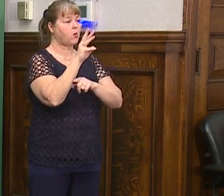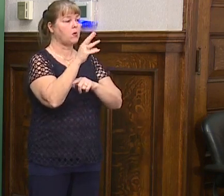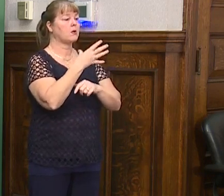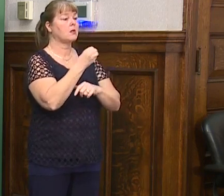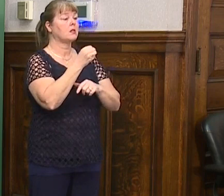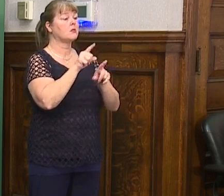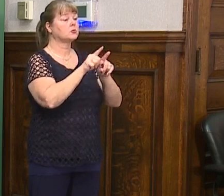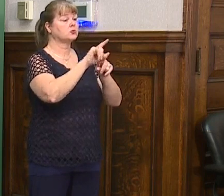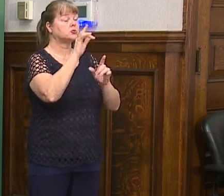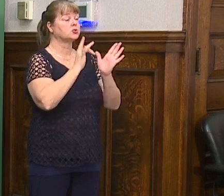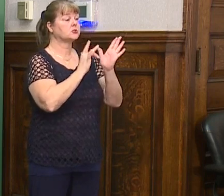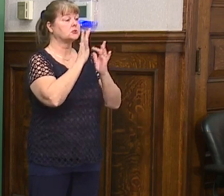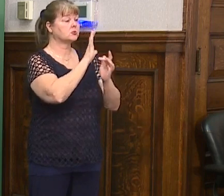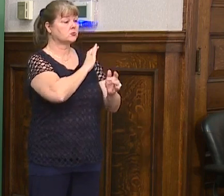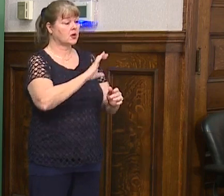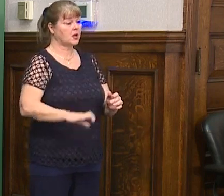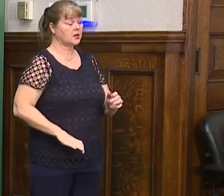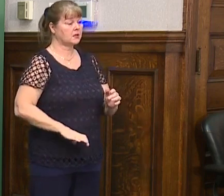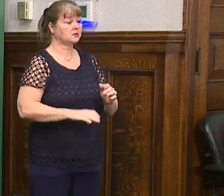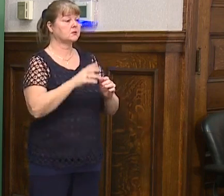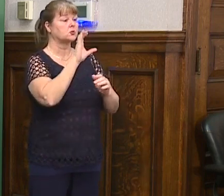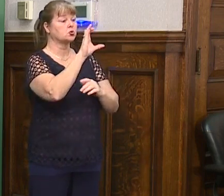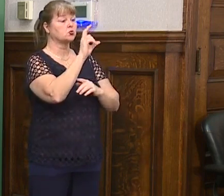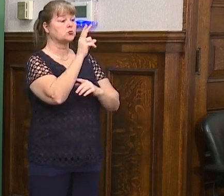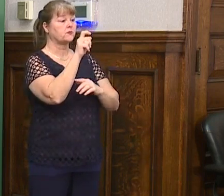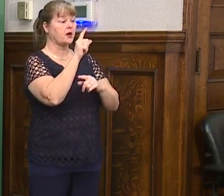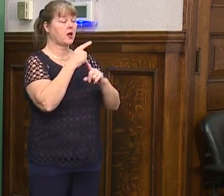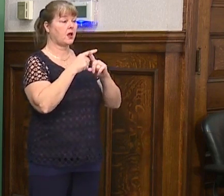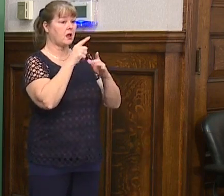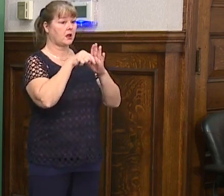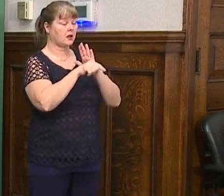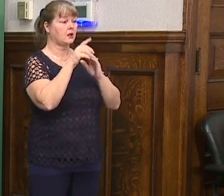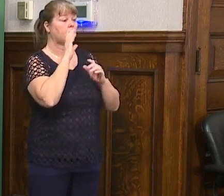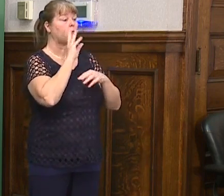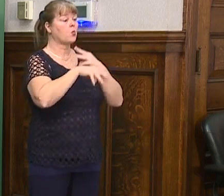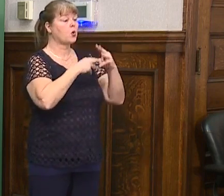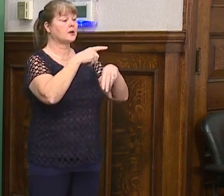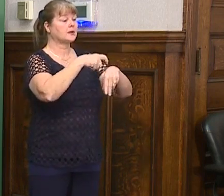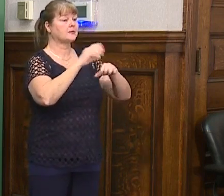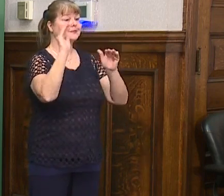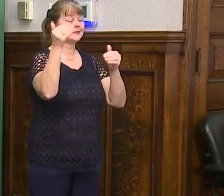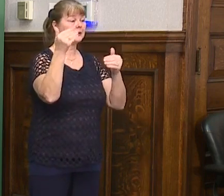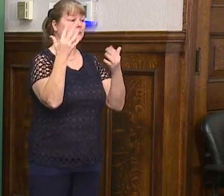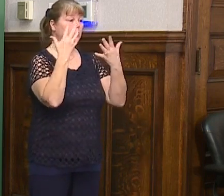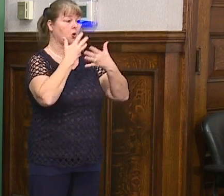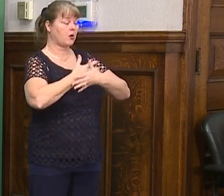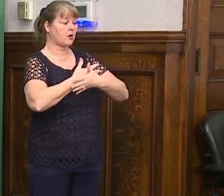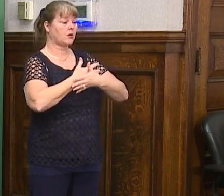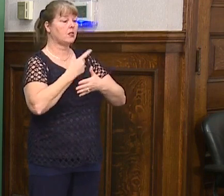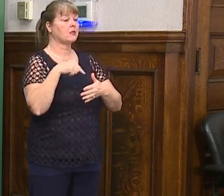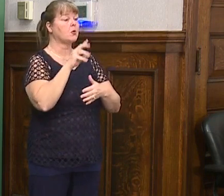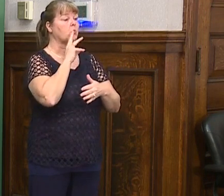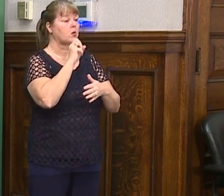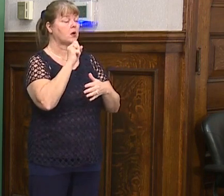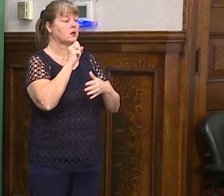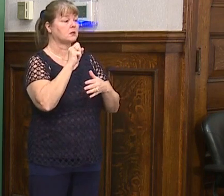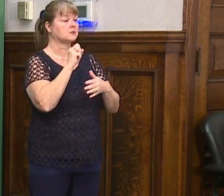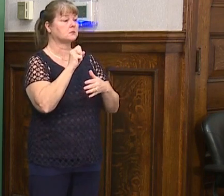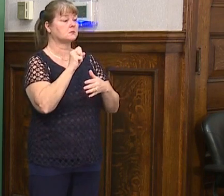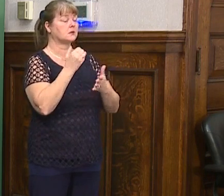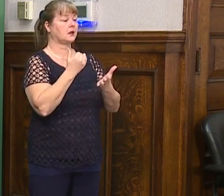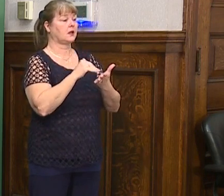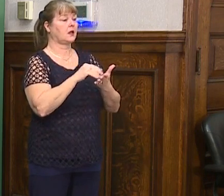although Jesus Christ was crucified and the world at the time seemed dark, there was a resurrection.